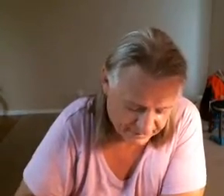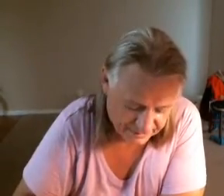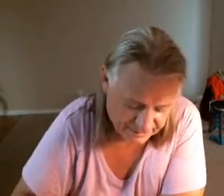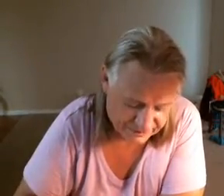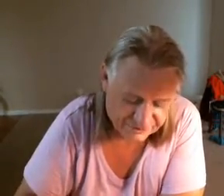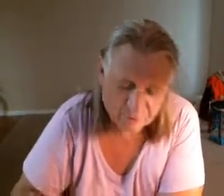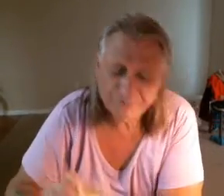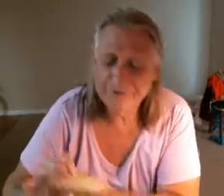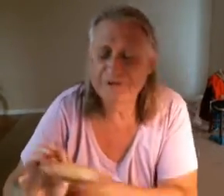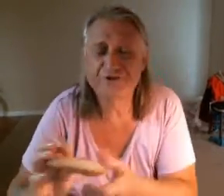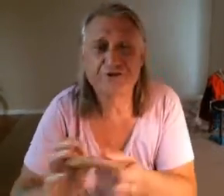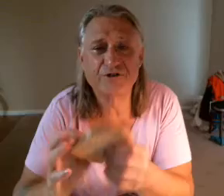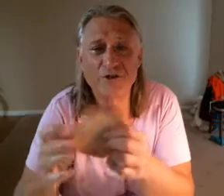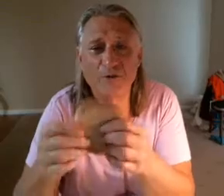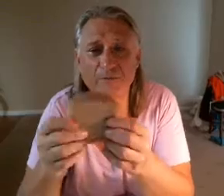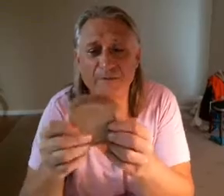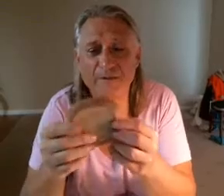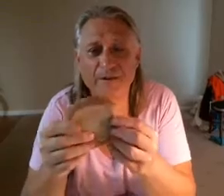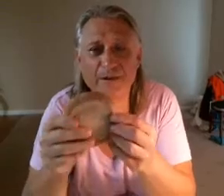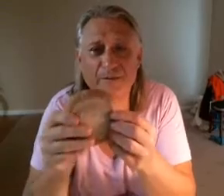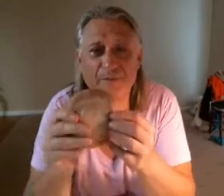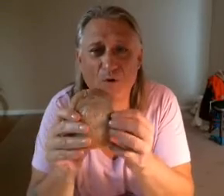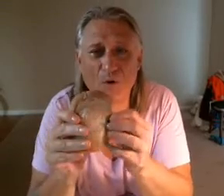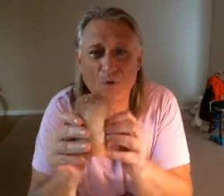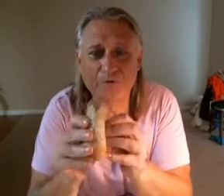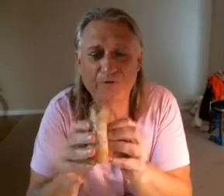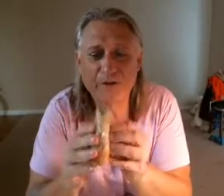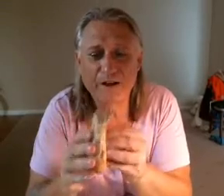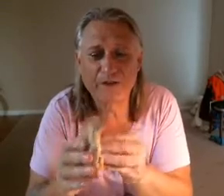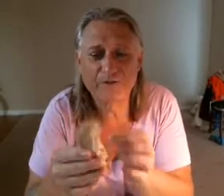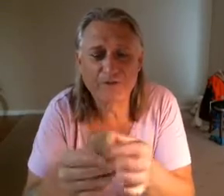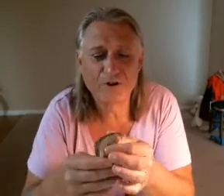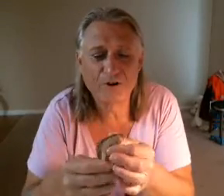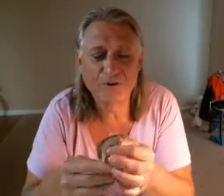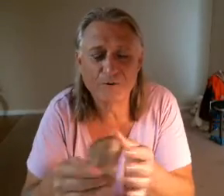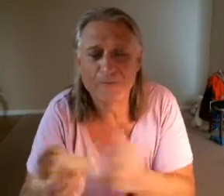it is so delicious you know it folds nice you know and